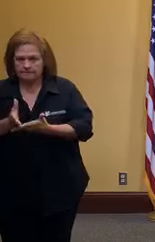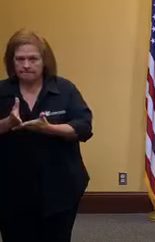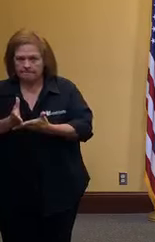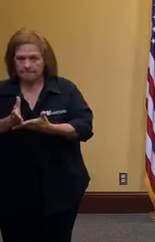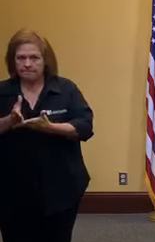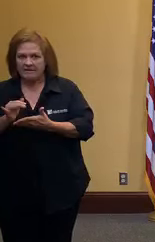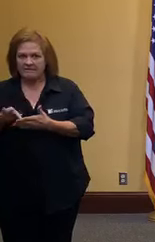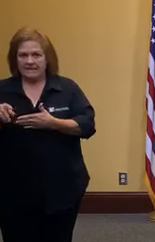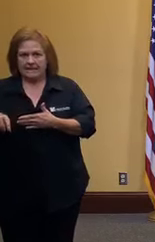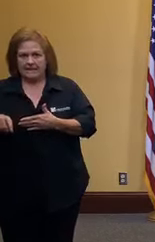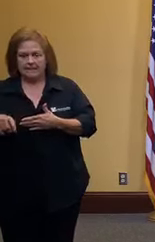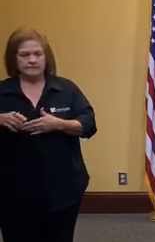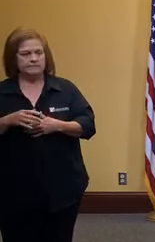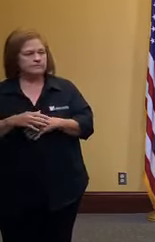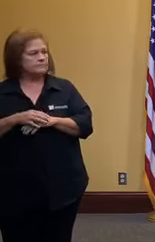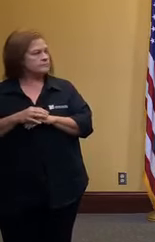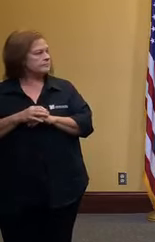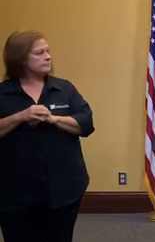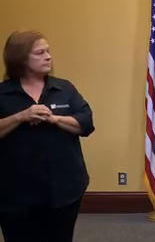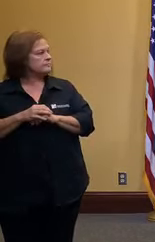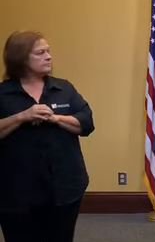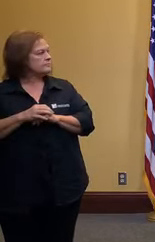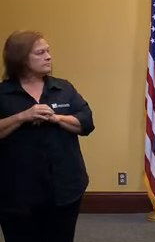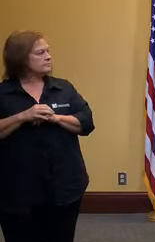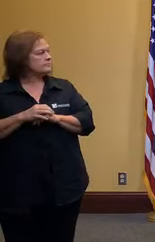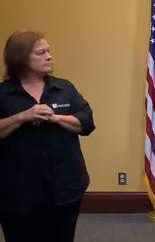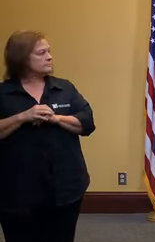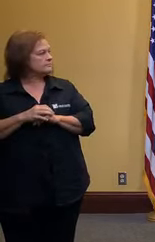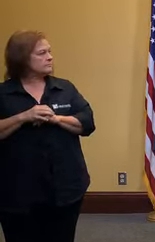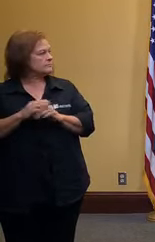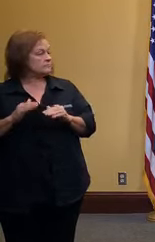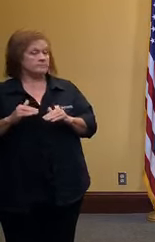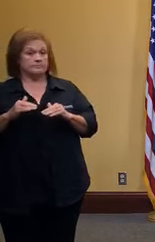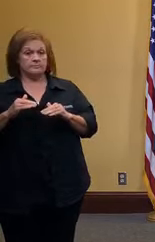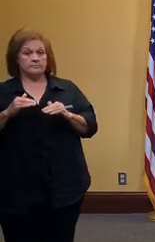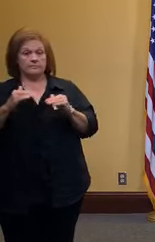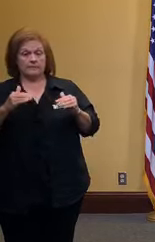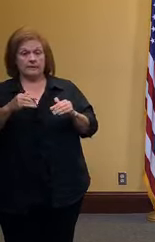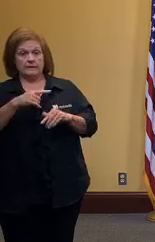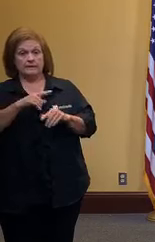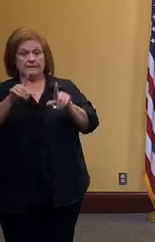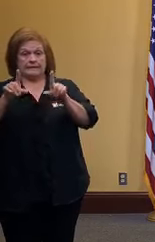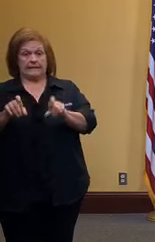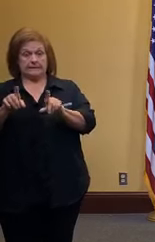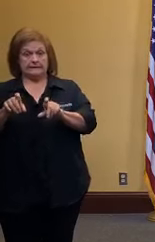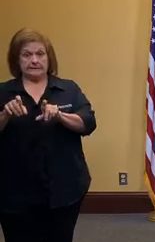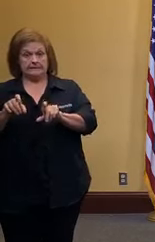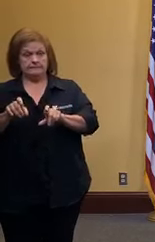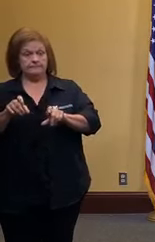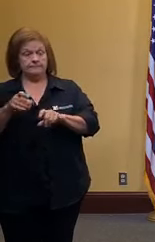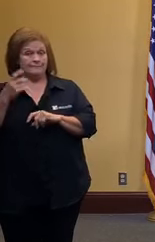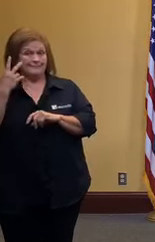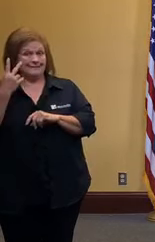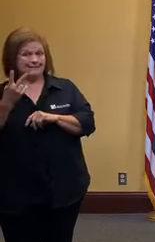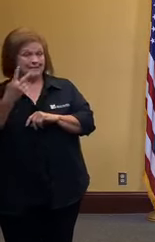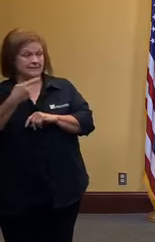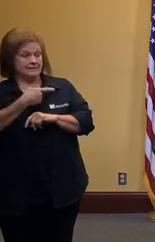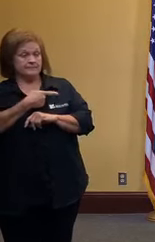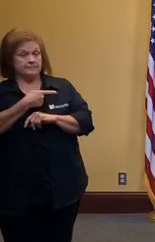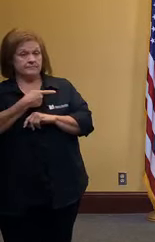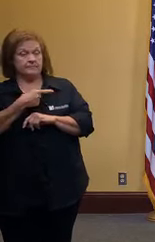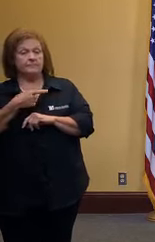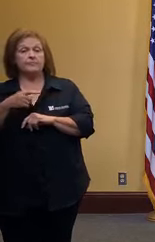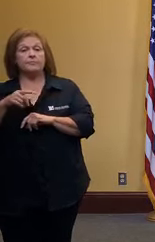next slide the next milestone is testing capacity and so that's been set